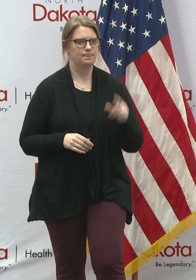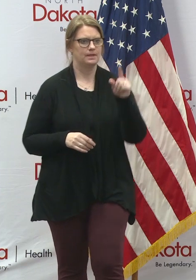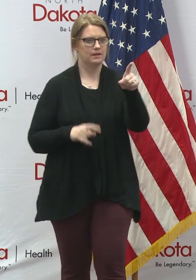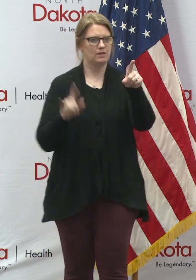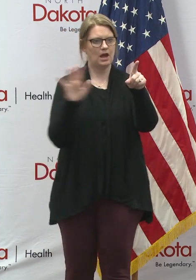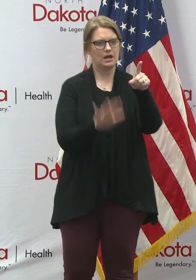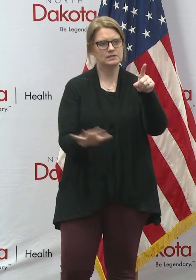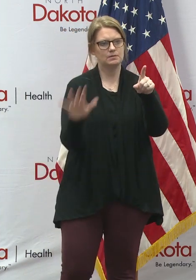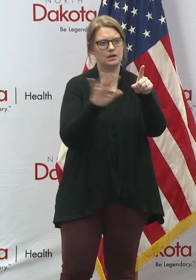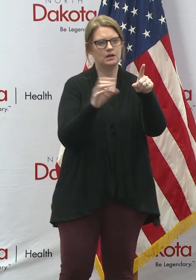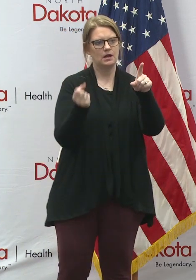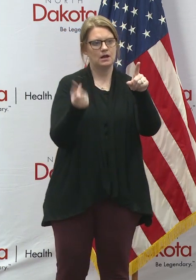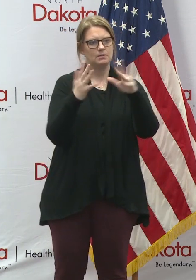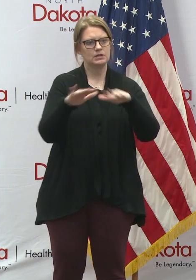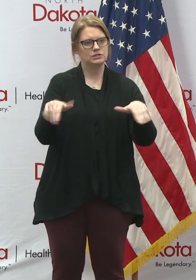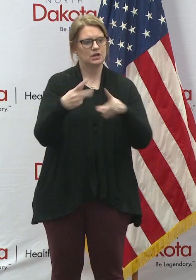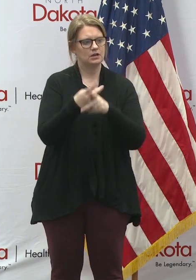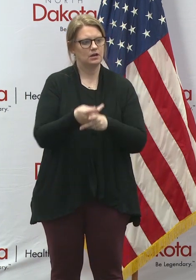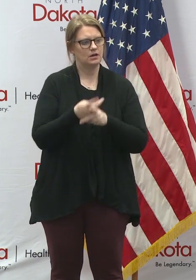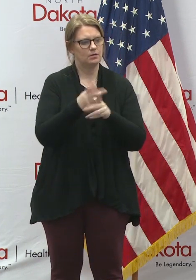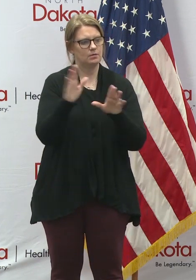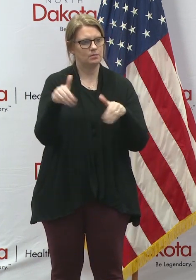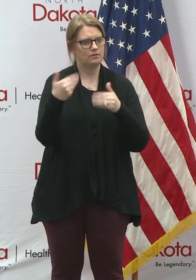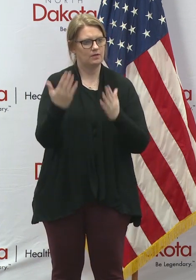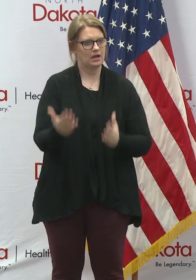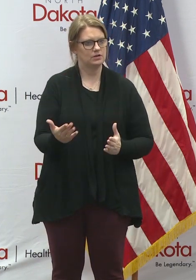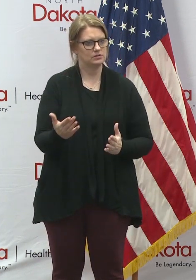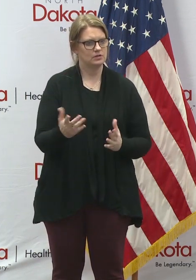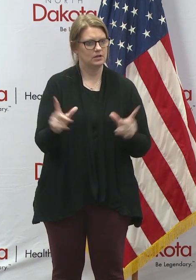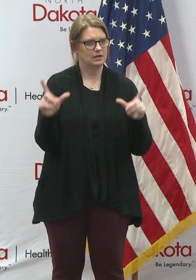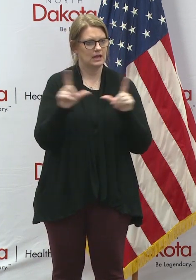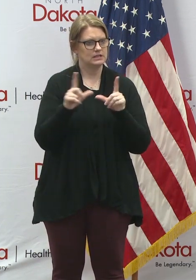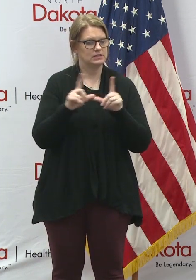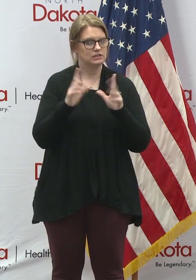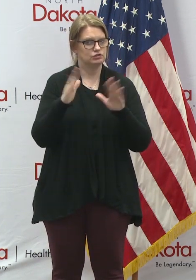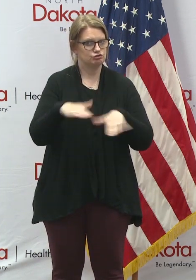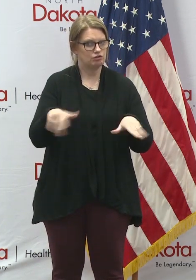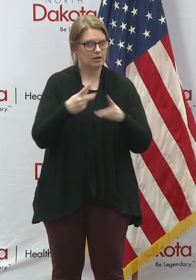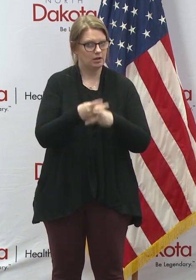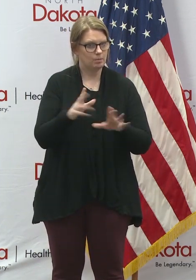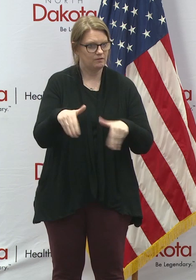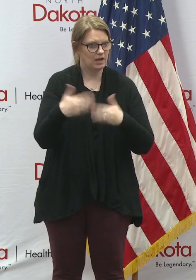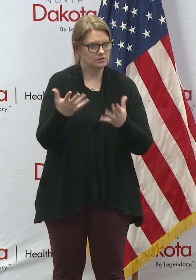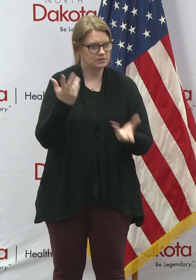How many child care providers are licensed child care providers?